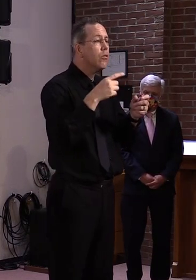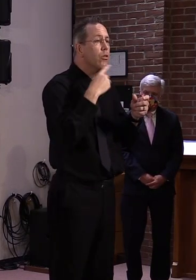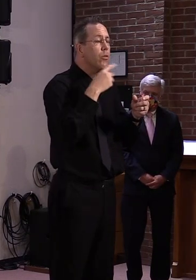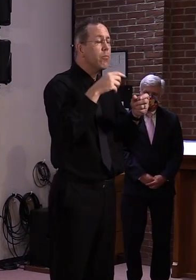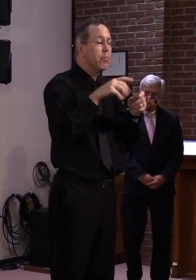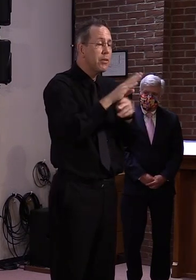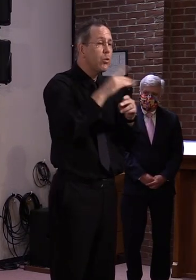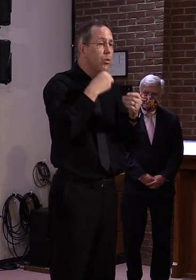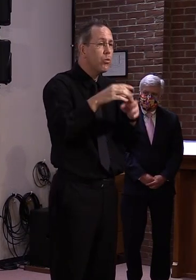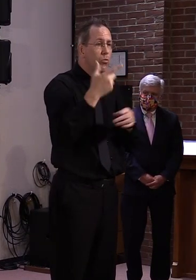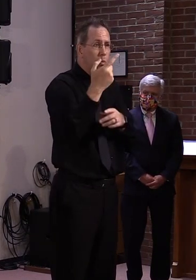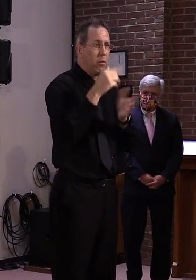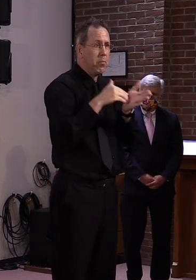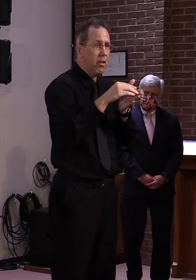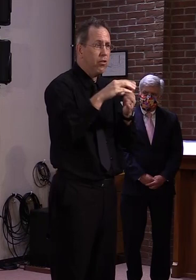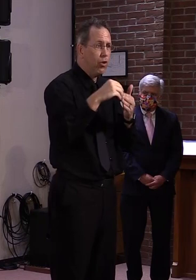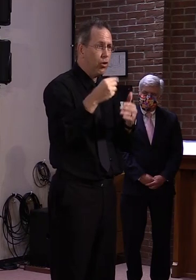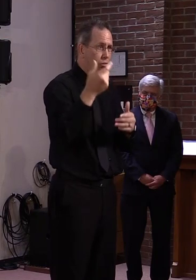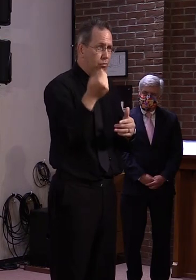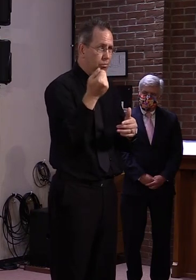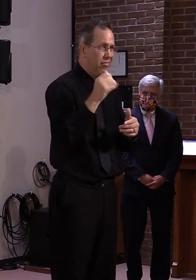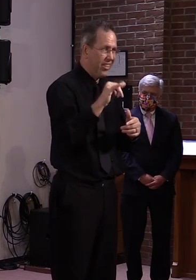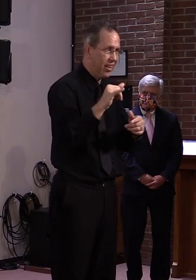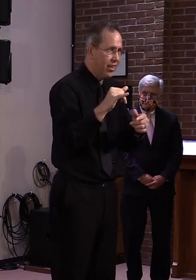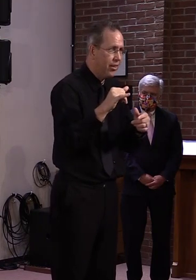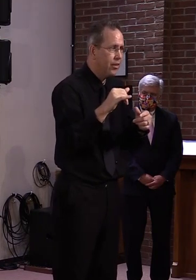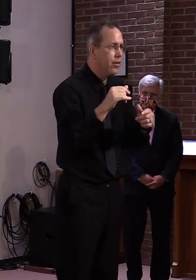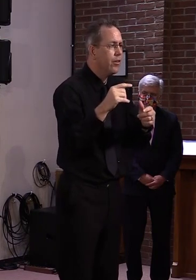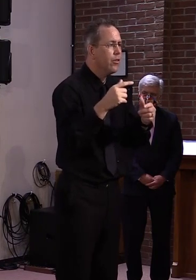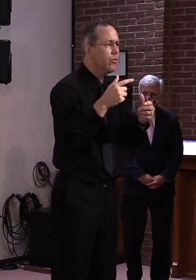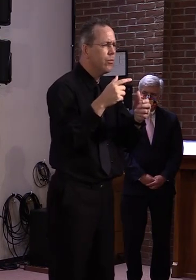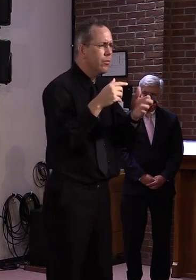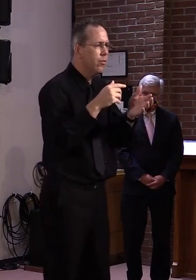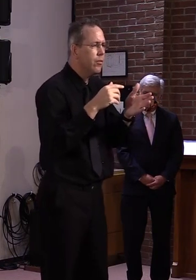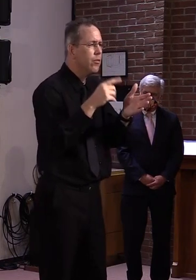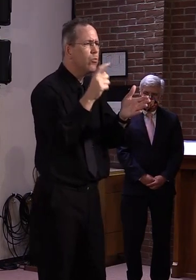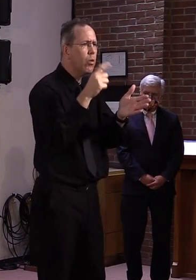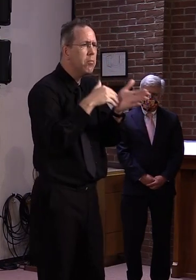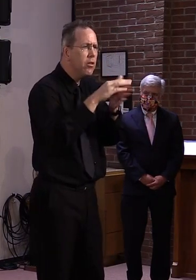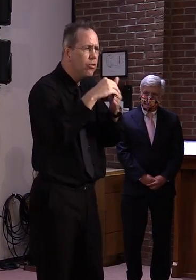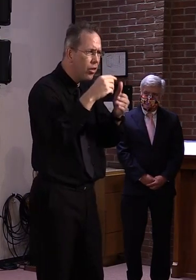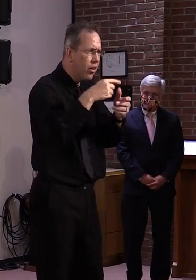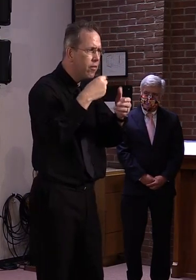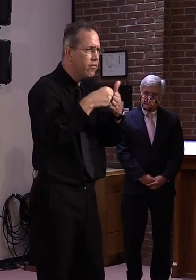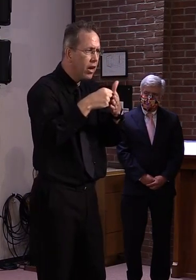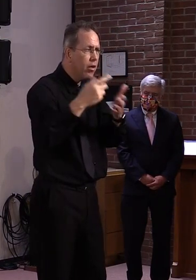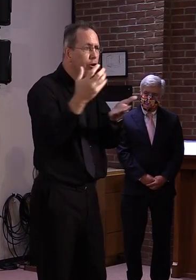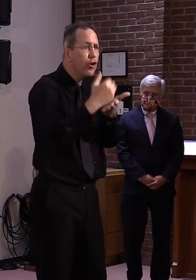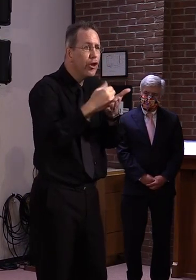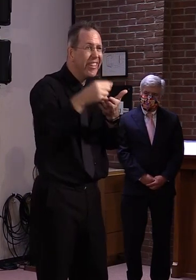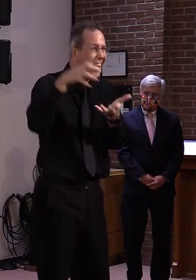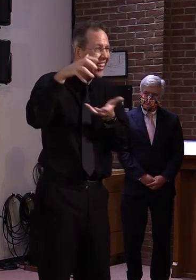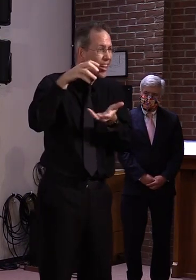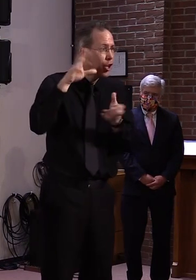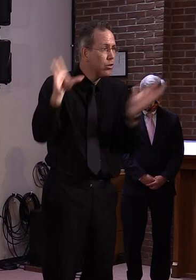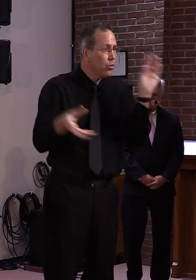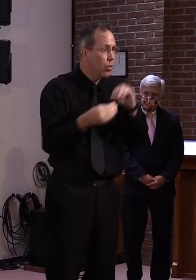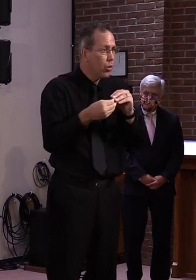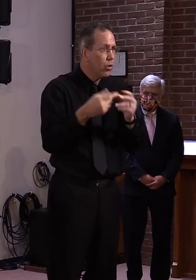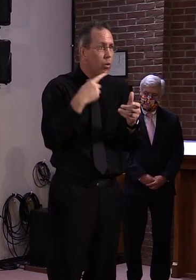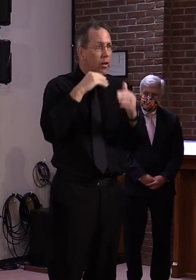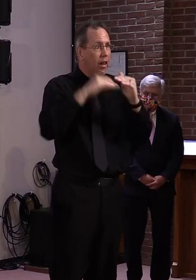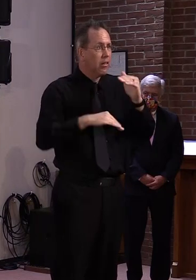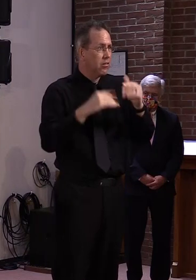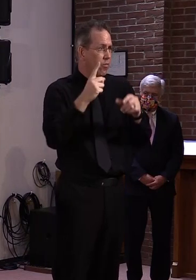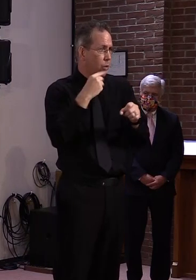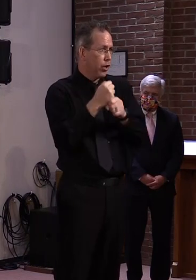You need to have at least one employee. And, um, there's a couple of other criteria, but you have to be have been in business